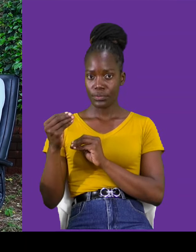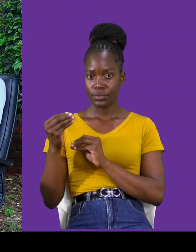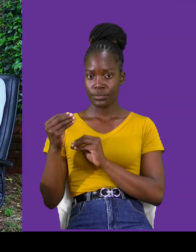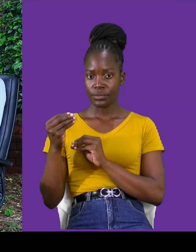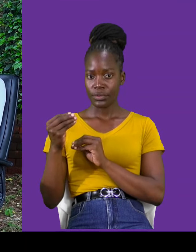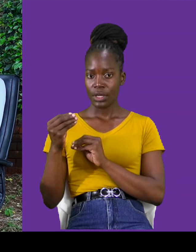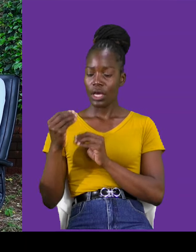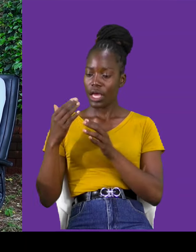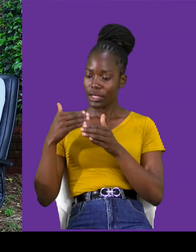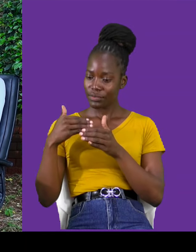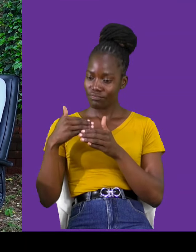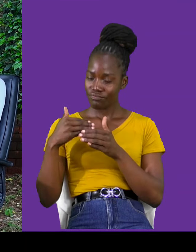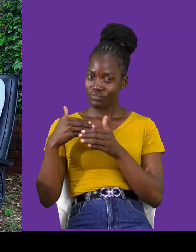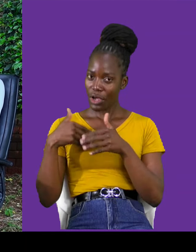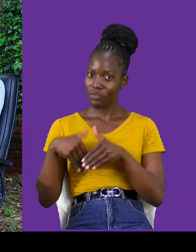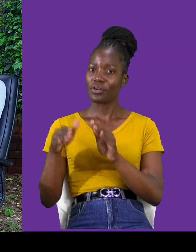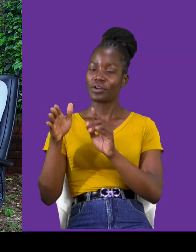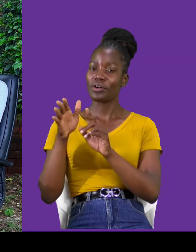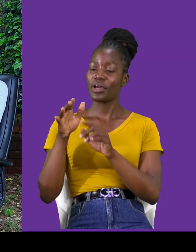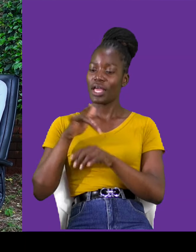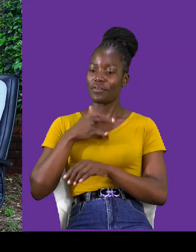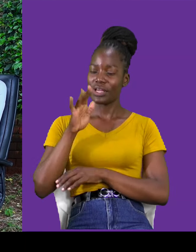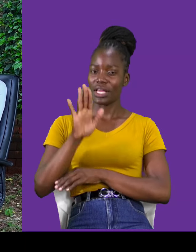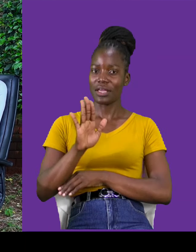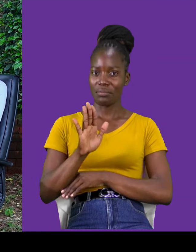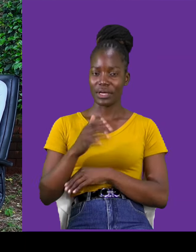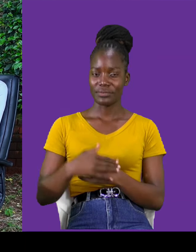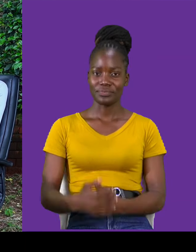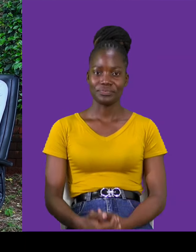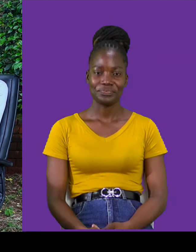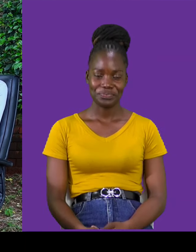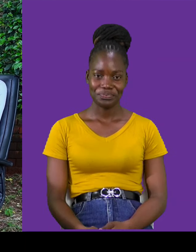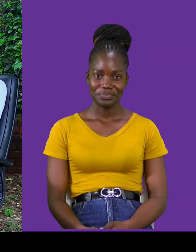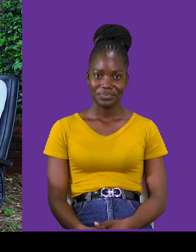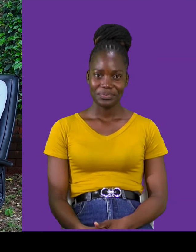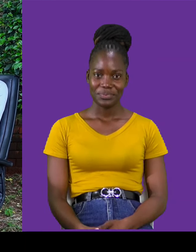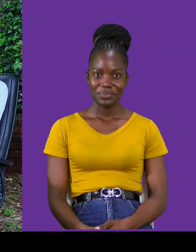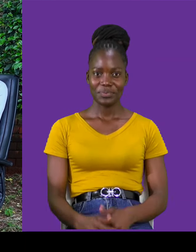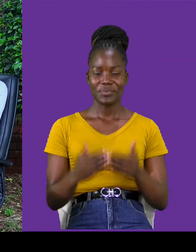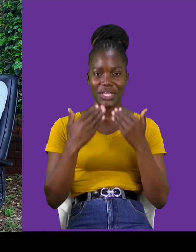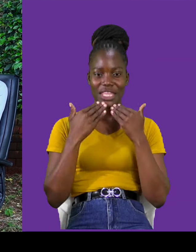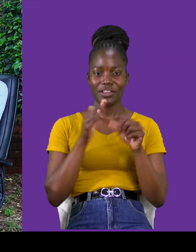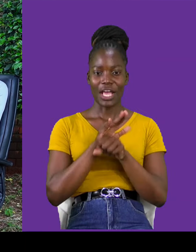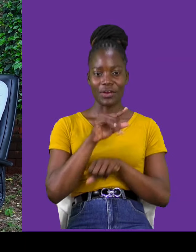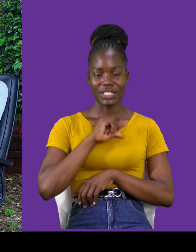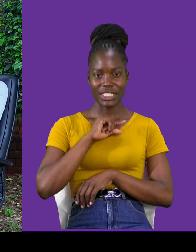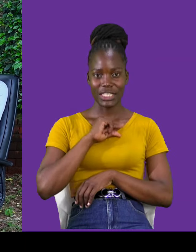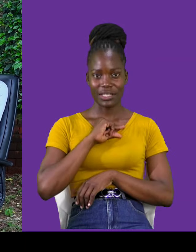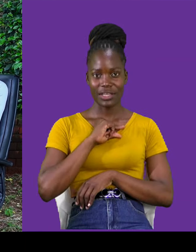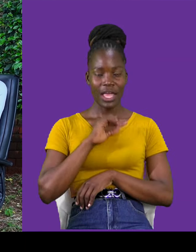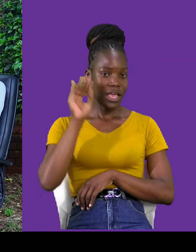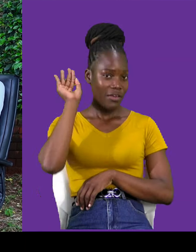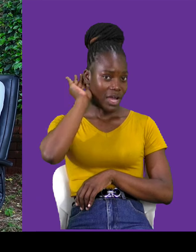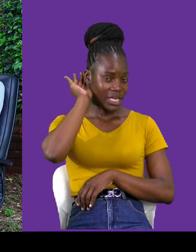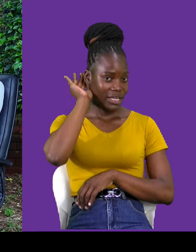feelings, don't let anything to hold you back. Thank you Gideon. So, you've heard it all, Gideon,